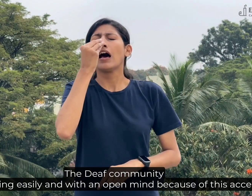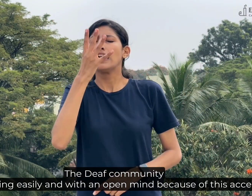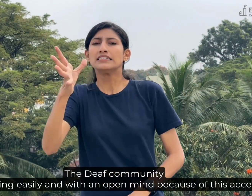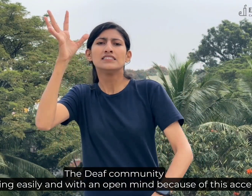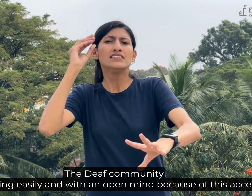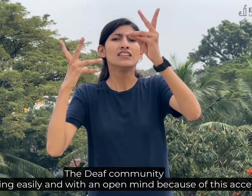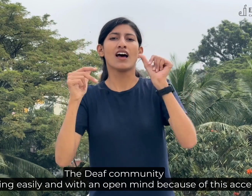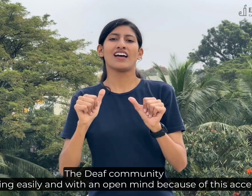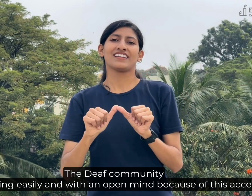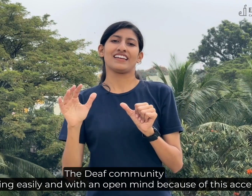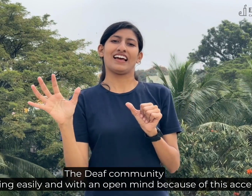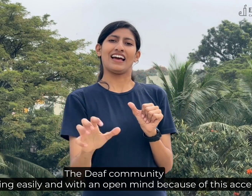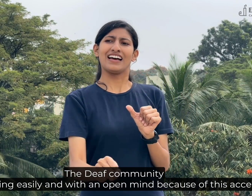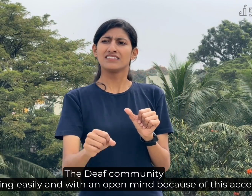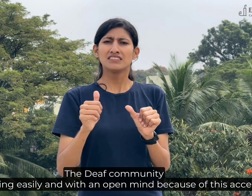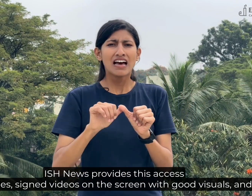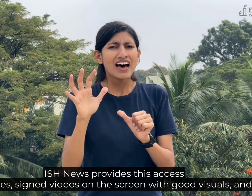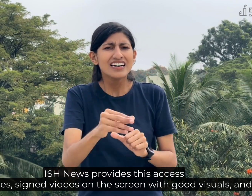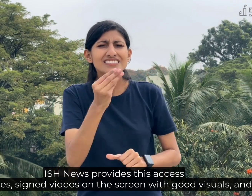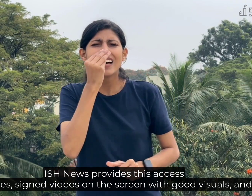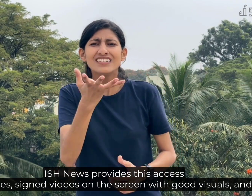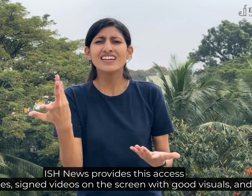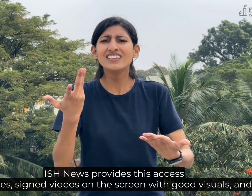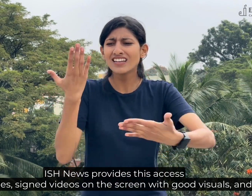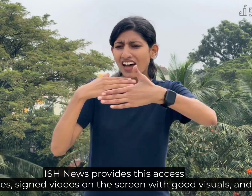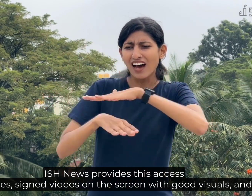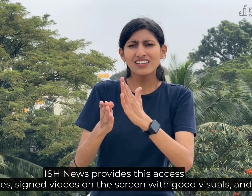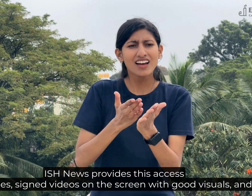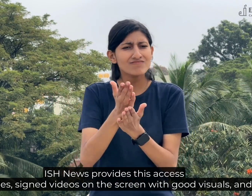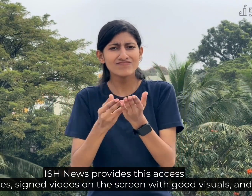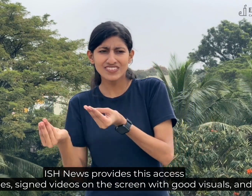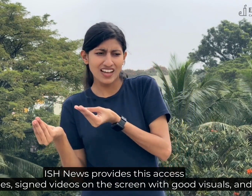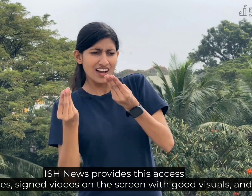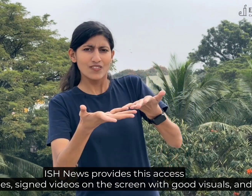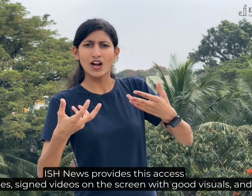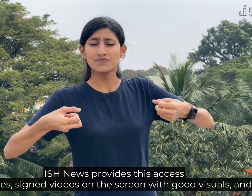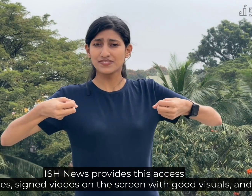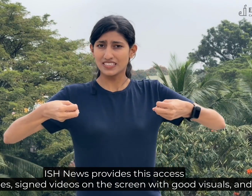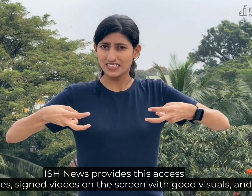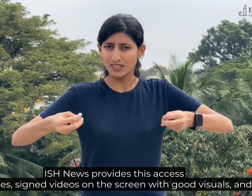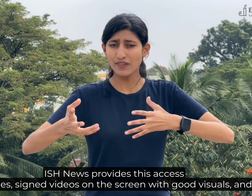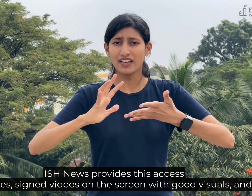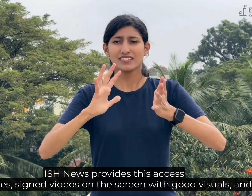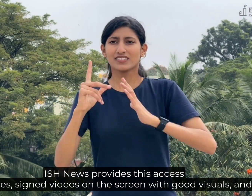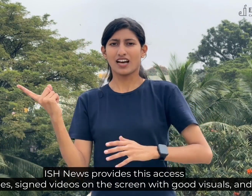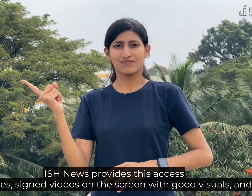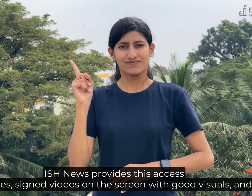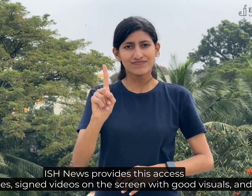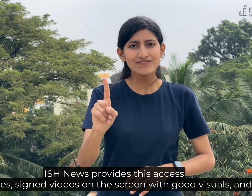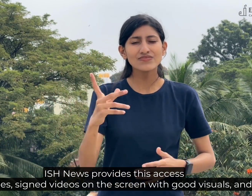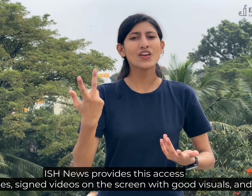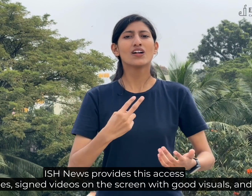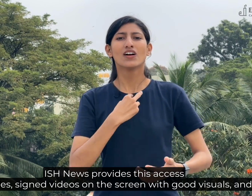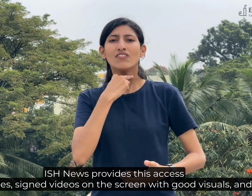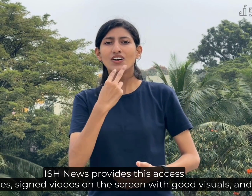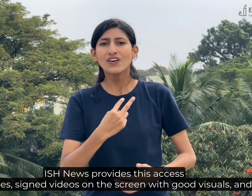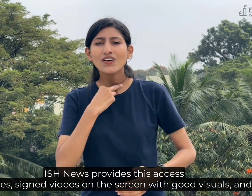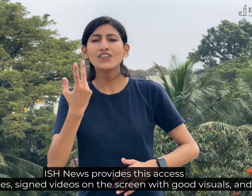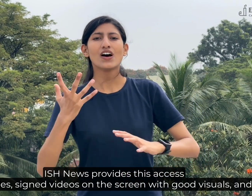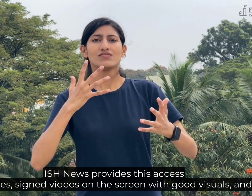ISH news provides this access with subtitles, signed videos on the screen with good visuals and voice. The team works